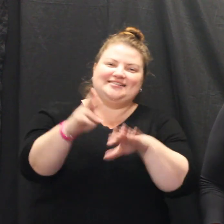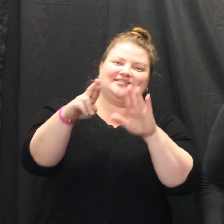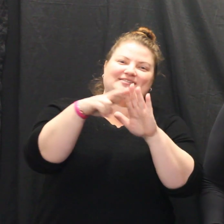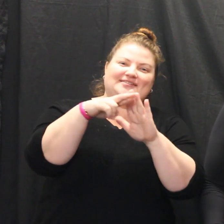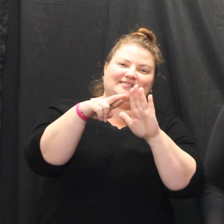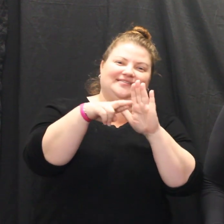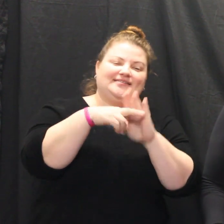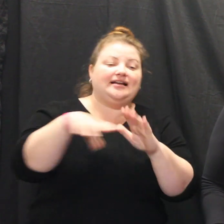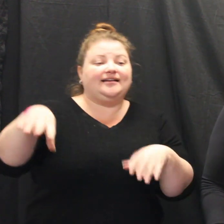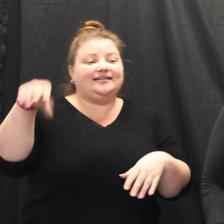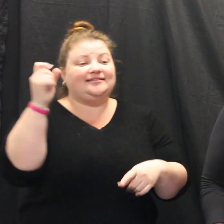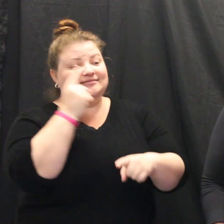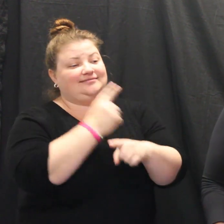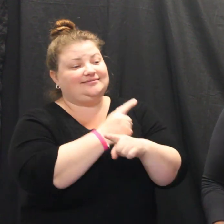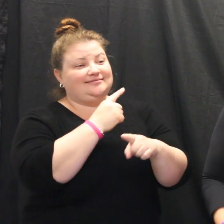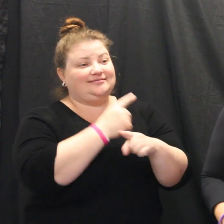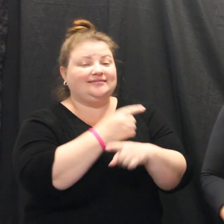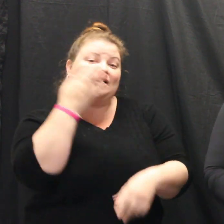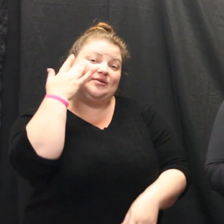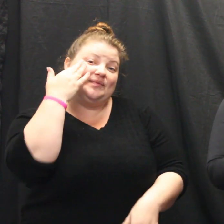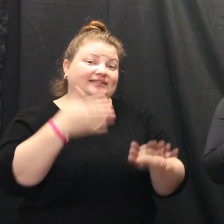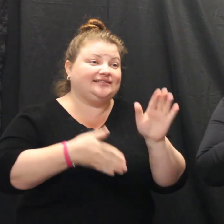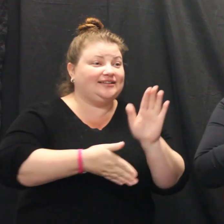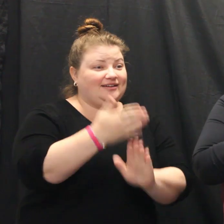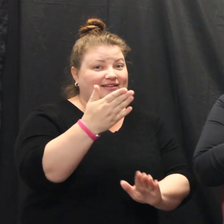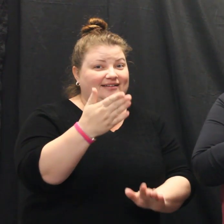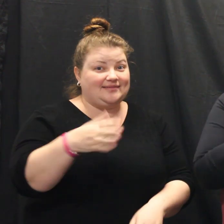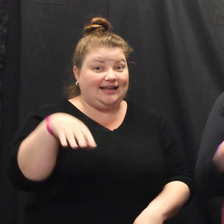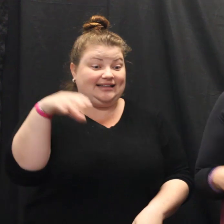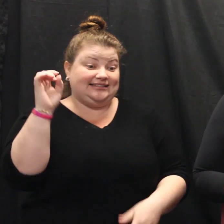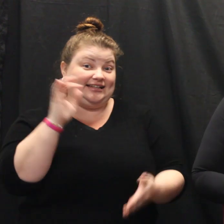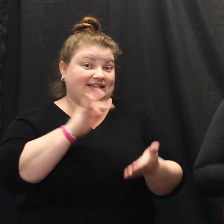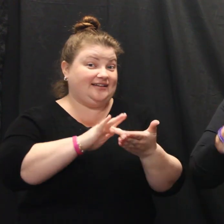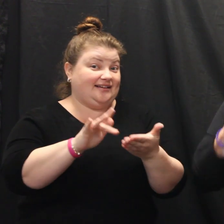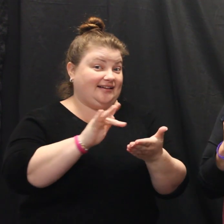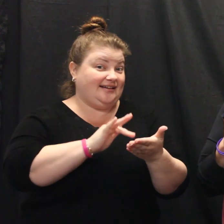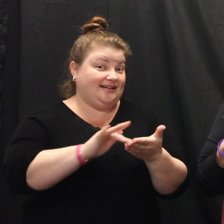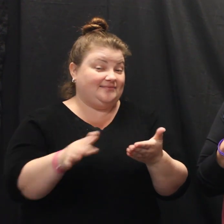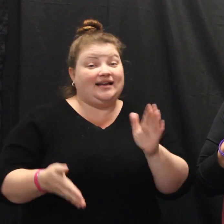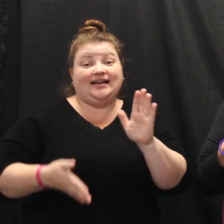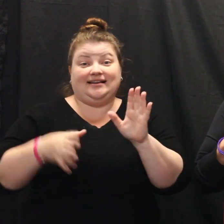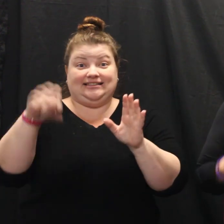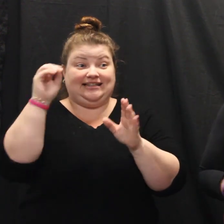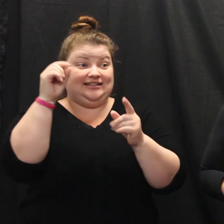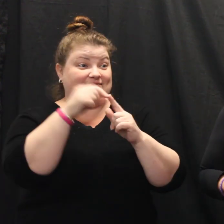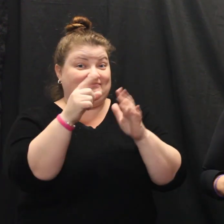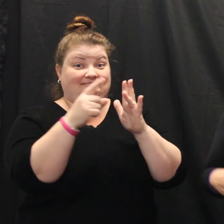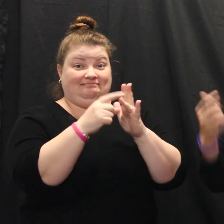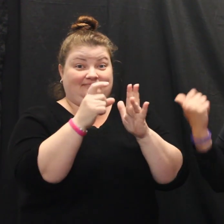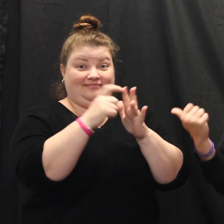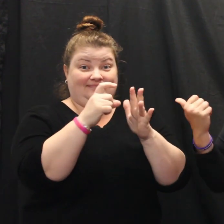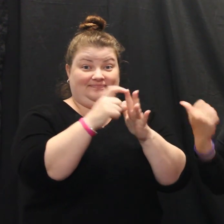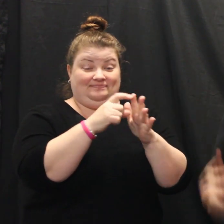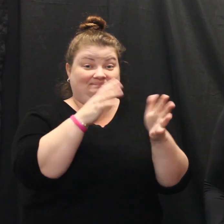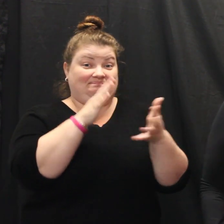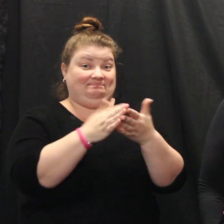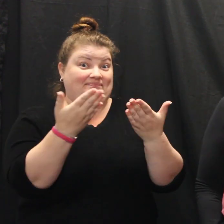talker when you go. Take your iPad, take your pod book, take your Auslan you can show.